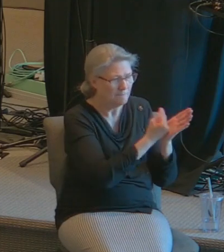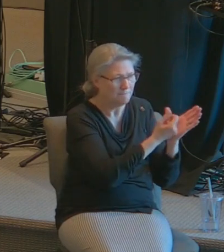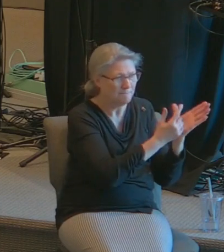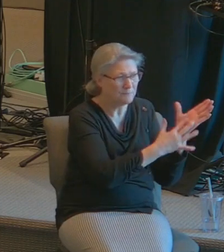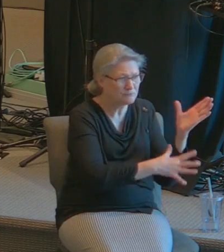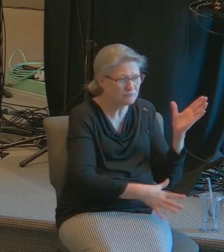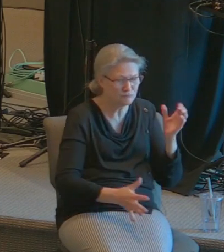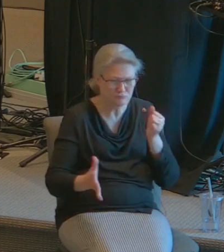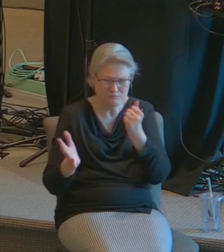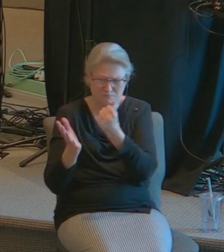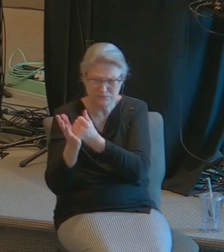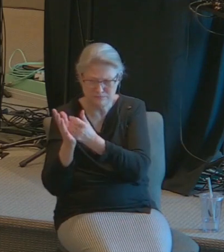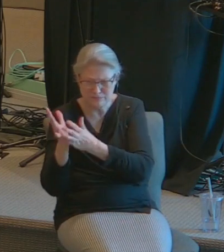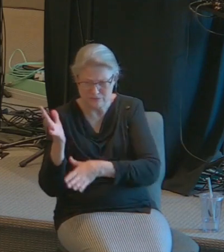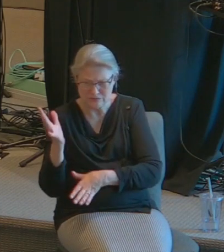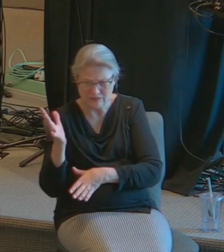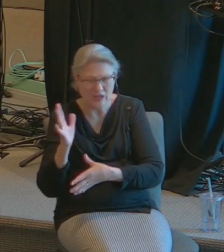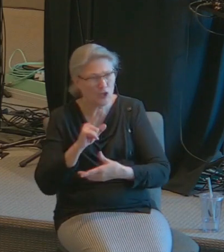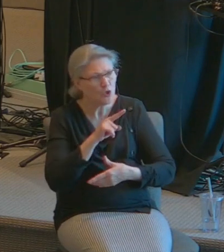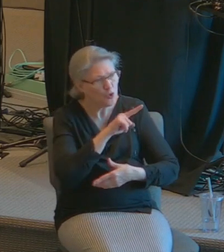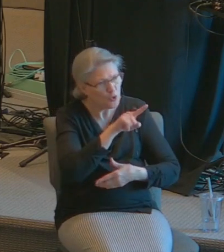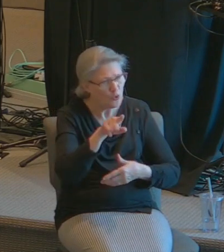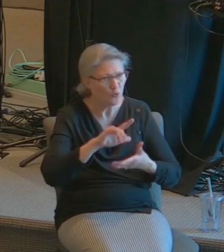Calvary that you are now whole